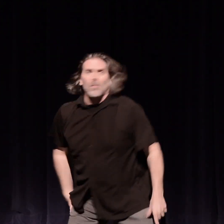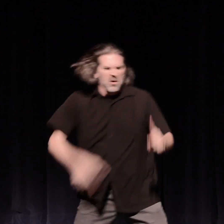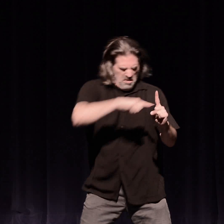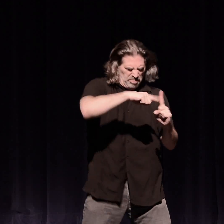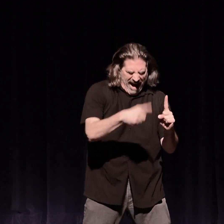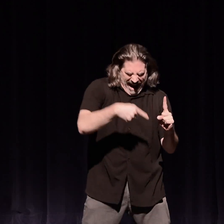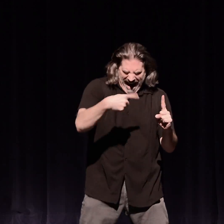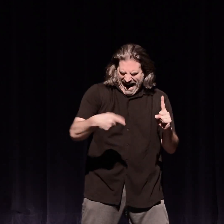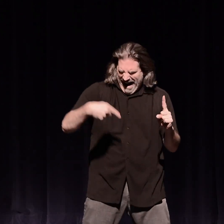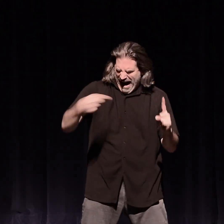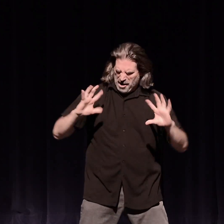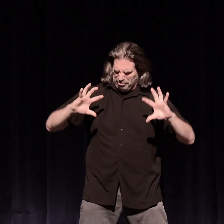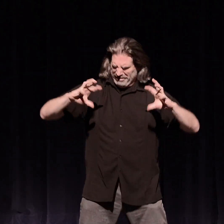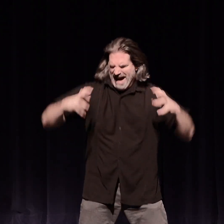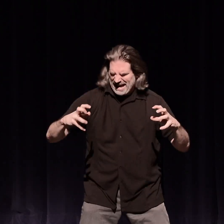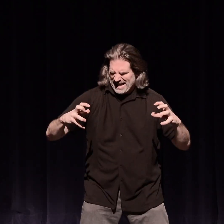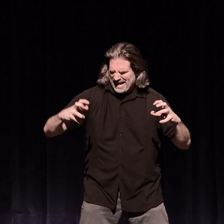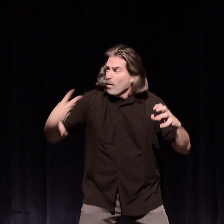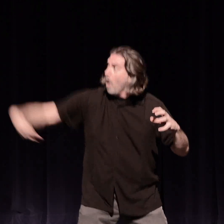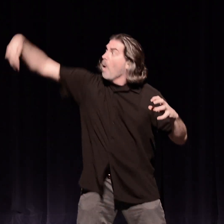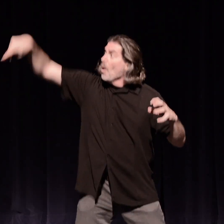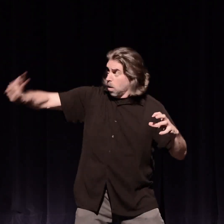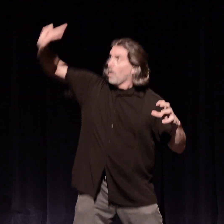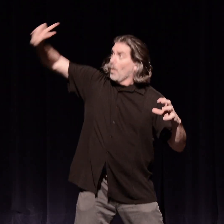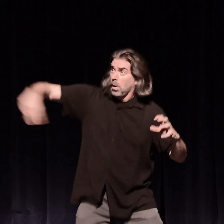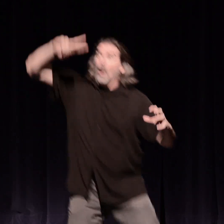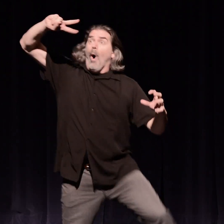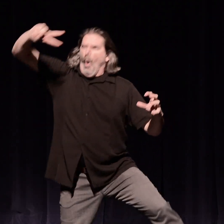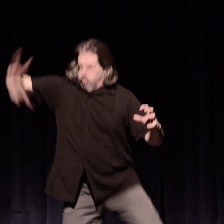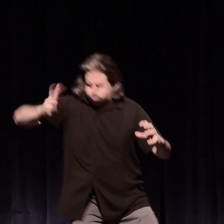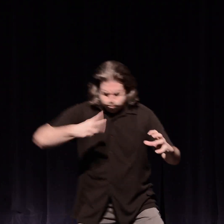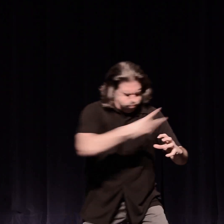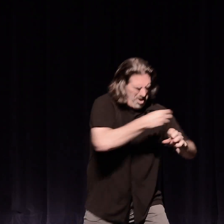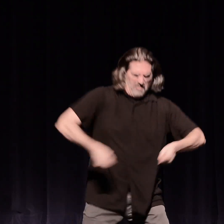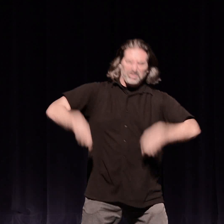Through barbed wire, the soul, it swirls out,